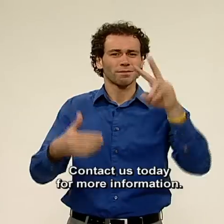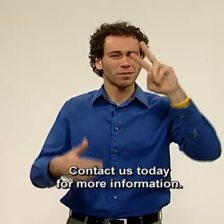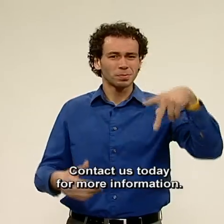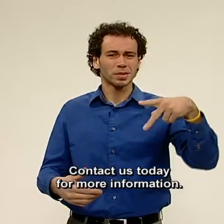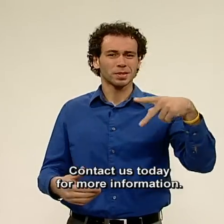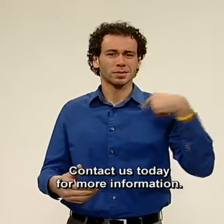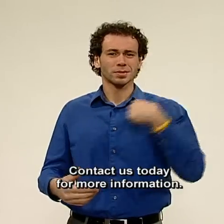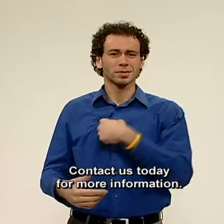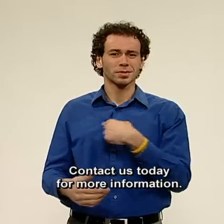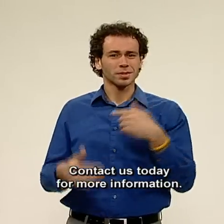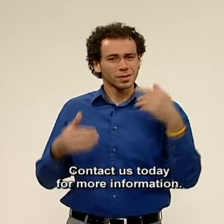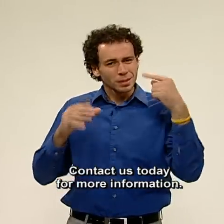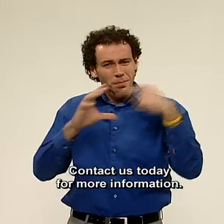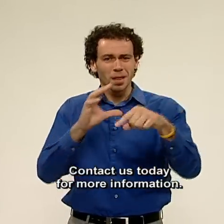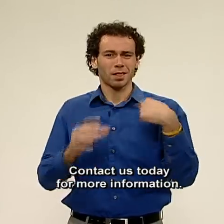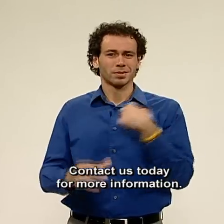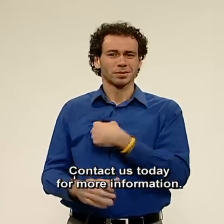Contact us today for more information.